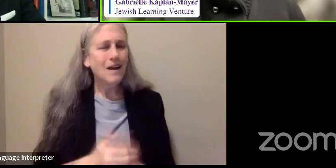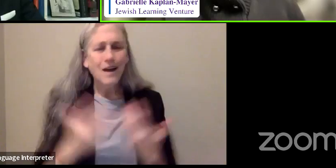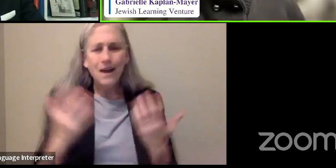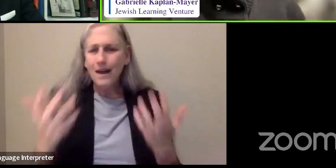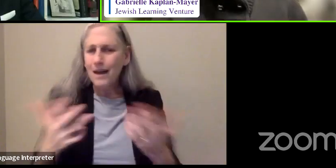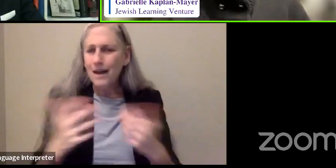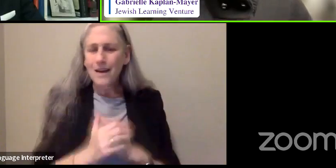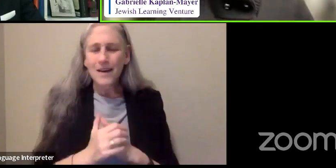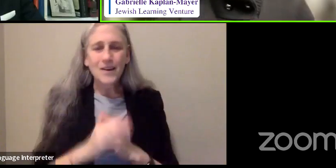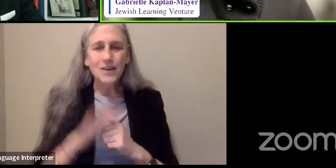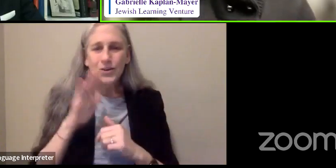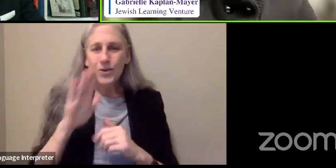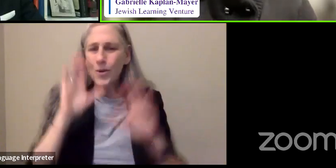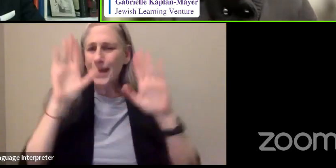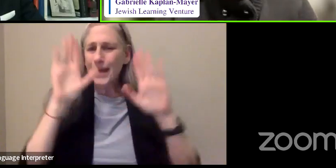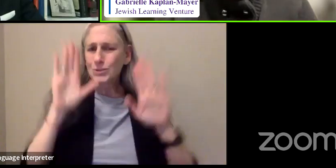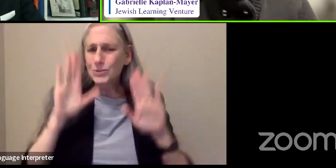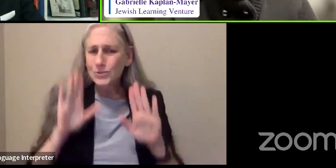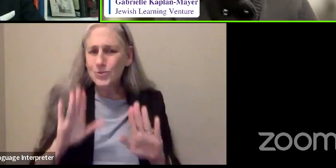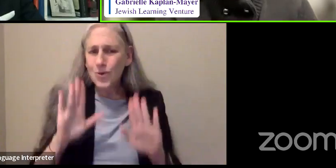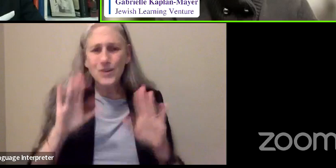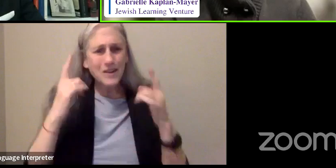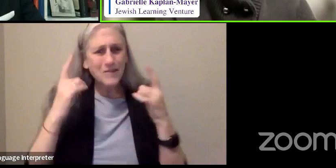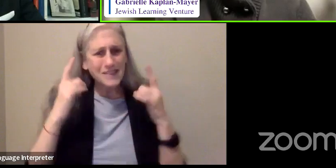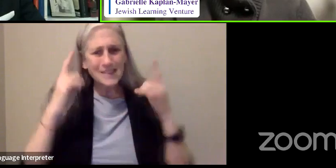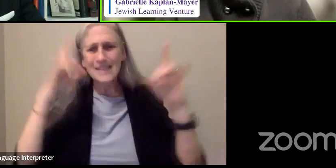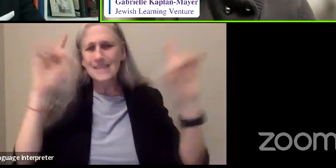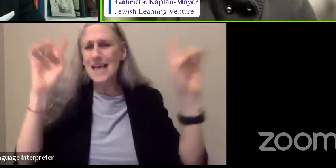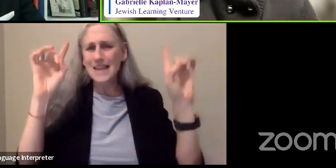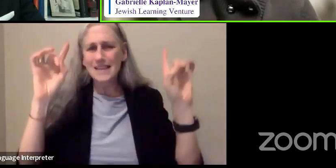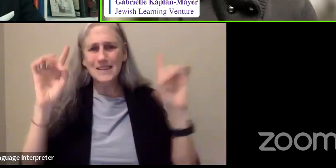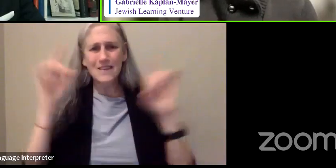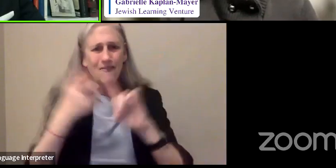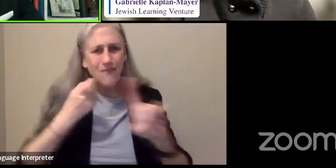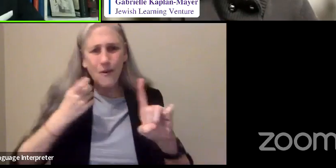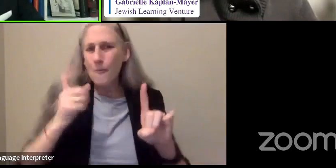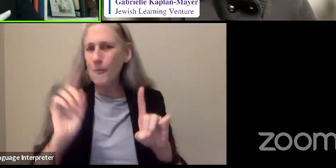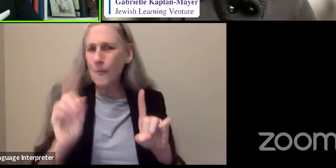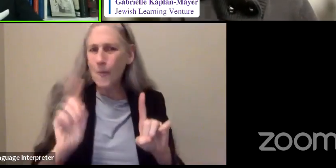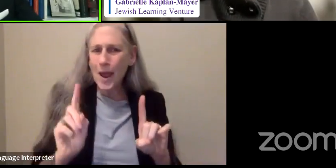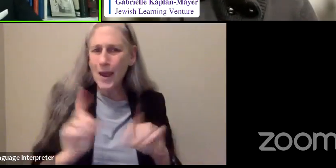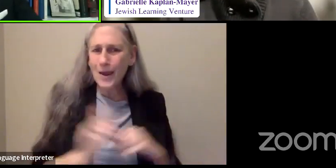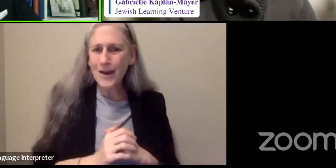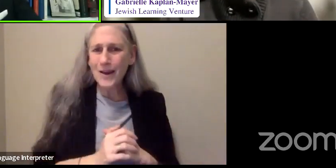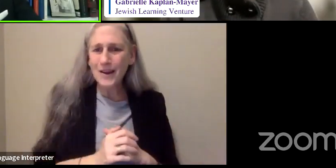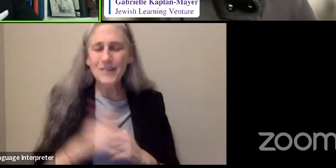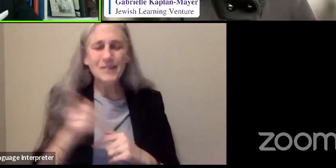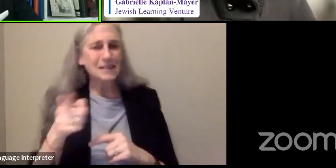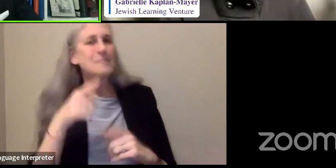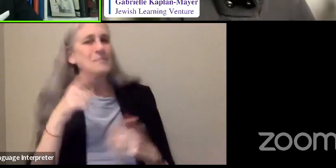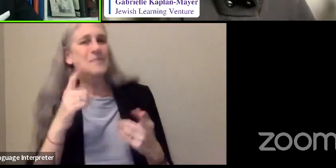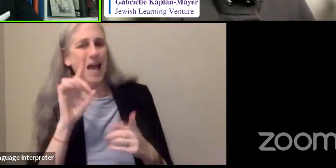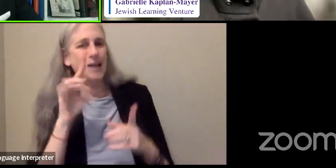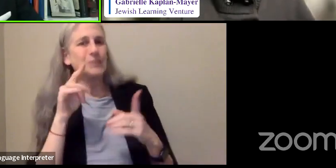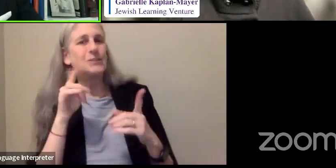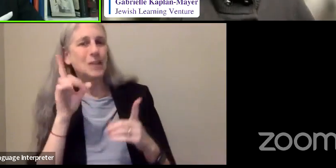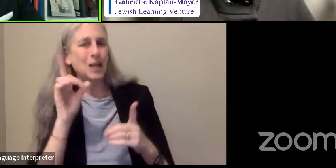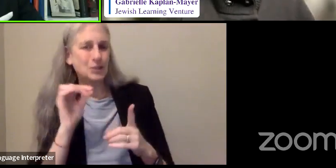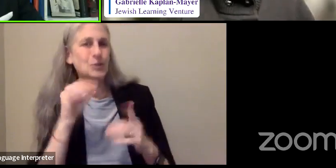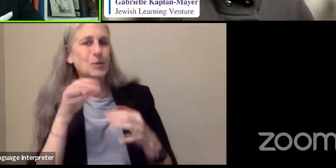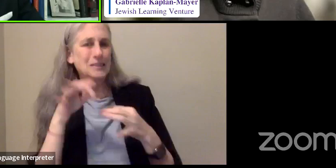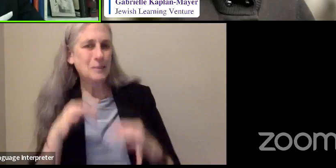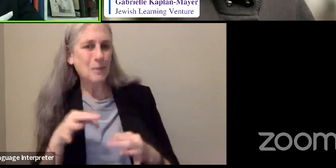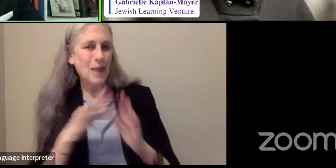attribute your extraordinary academic success? I say in the book that there are